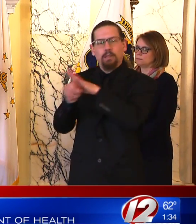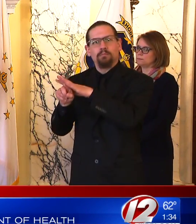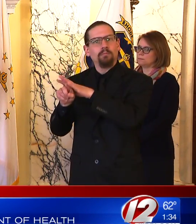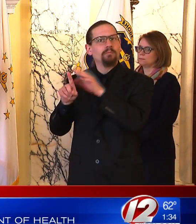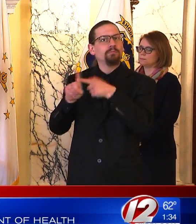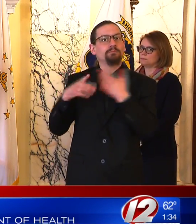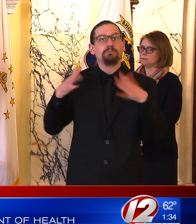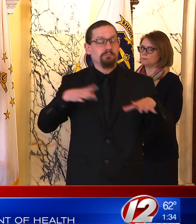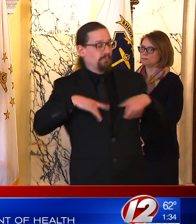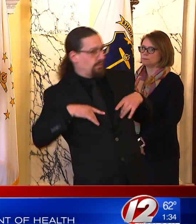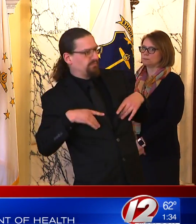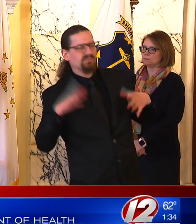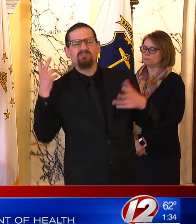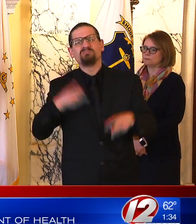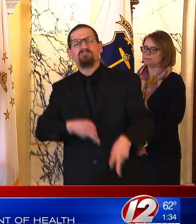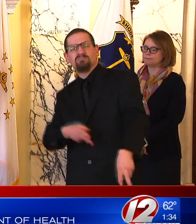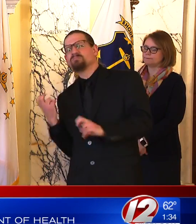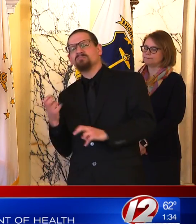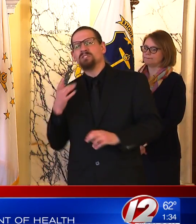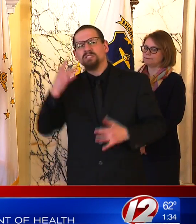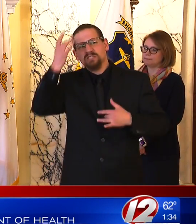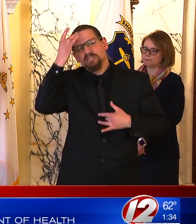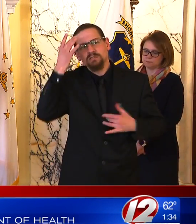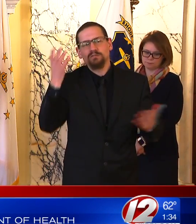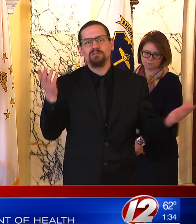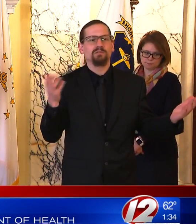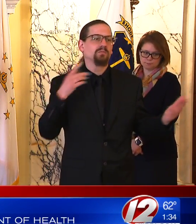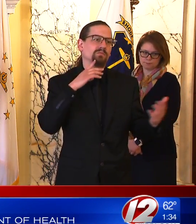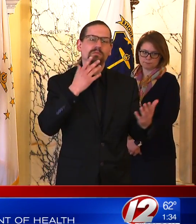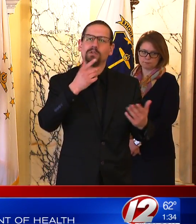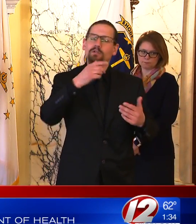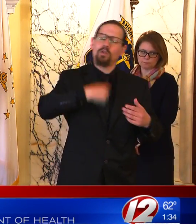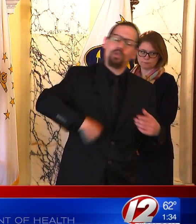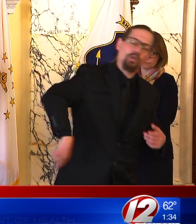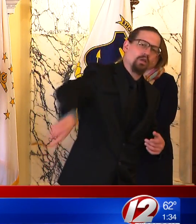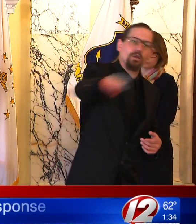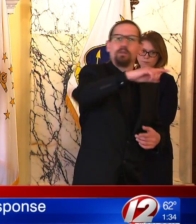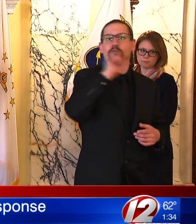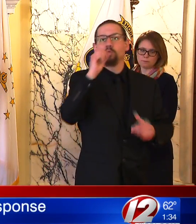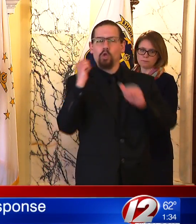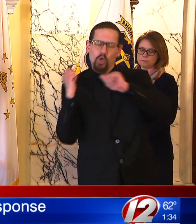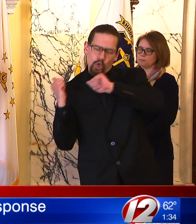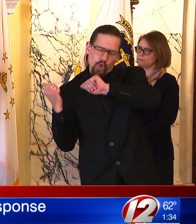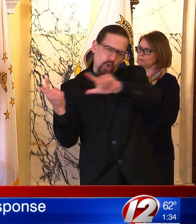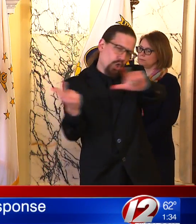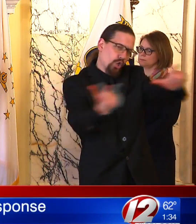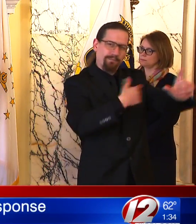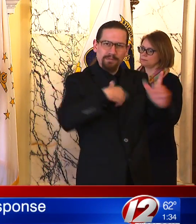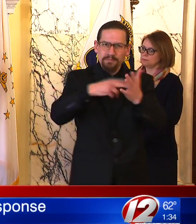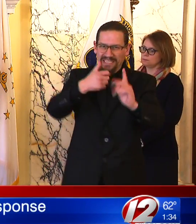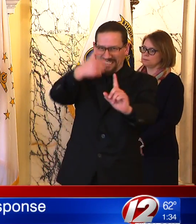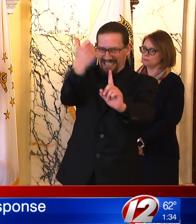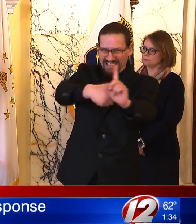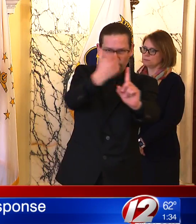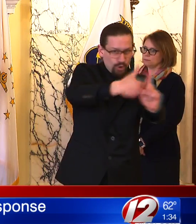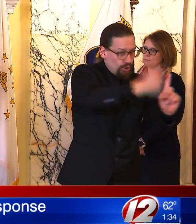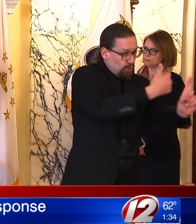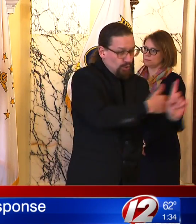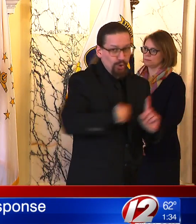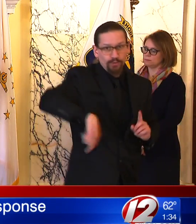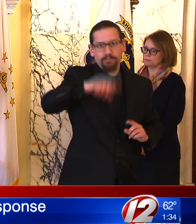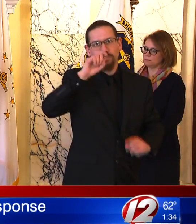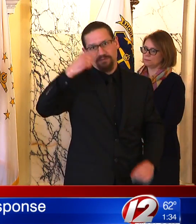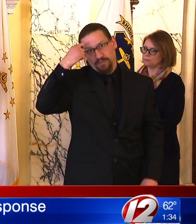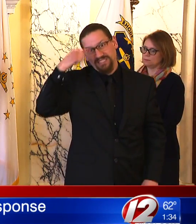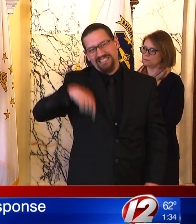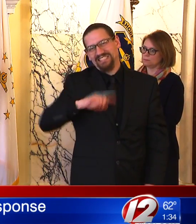is being lifted, I am asking, the governor's asking, we are all asking that you still not get